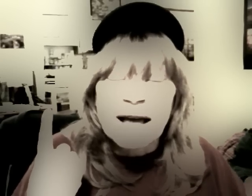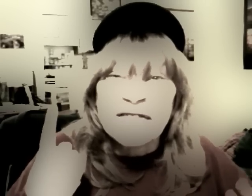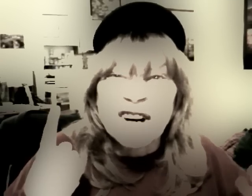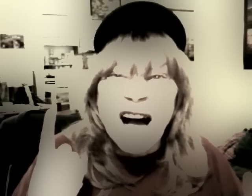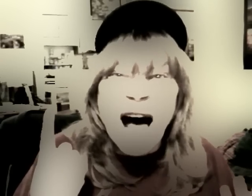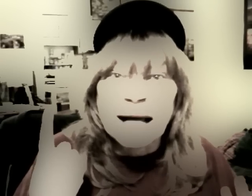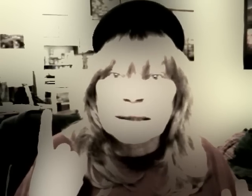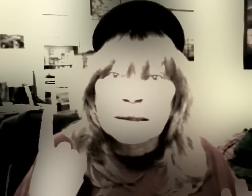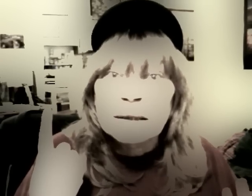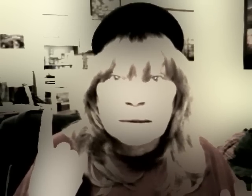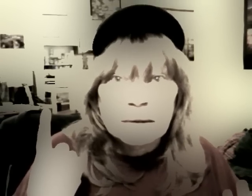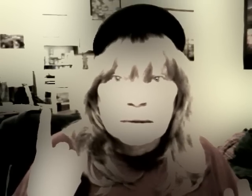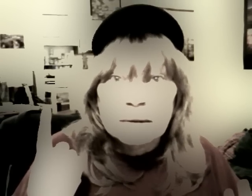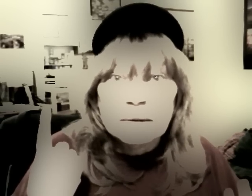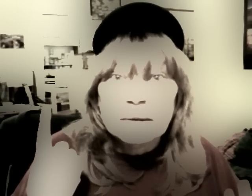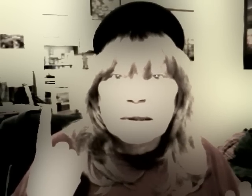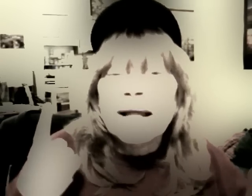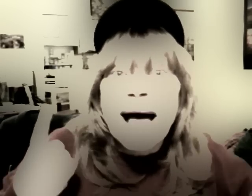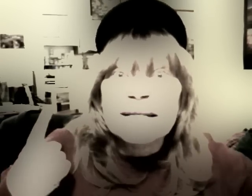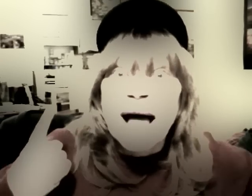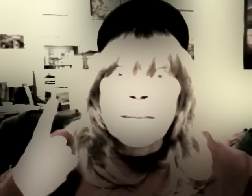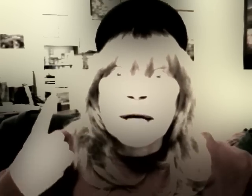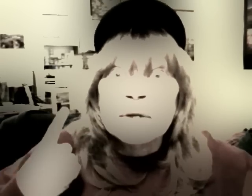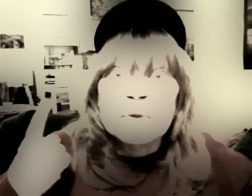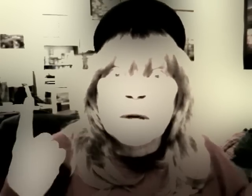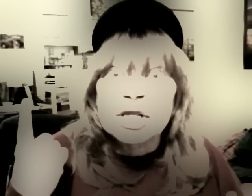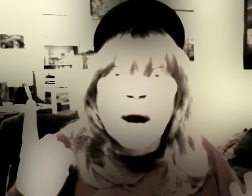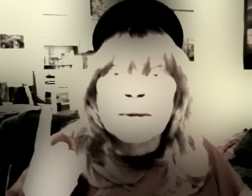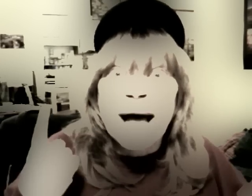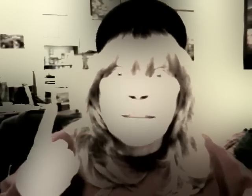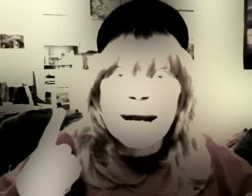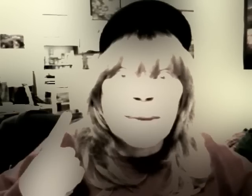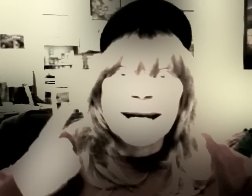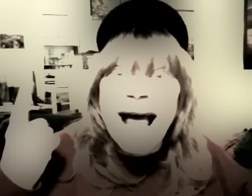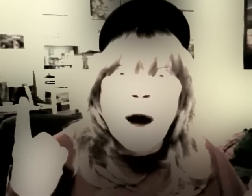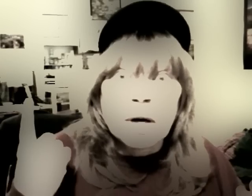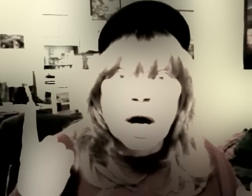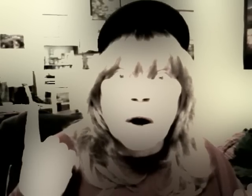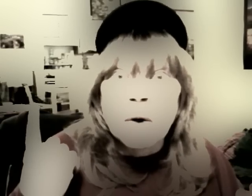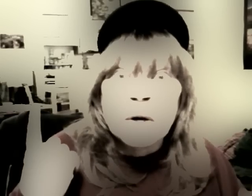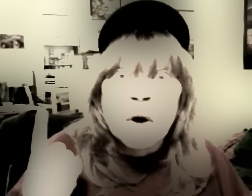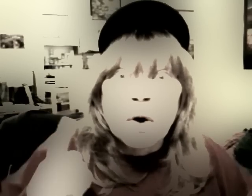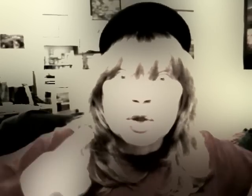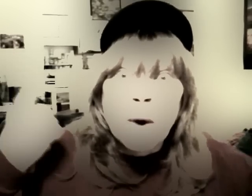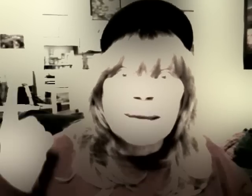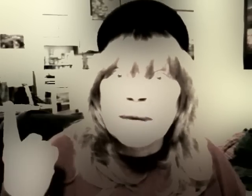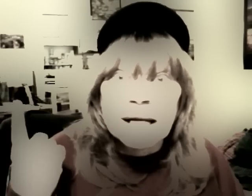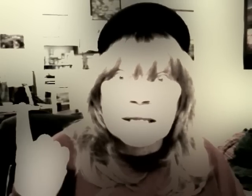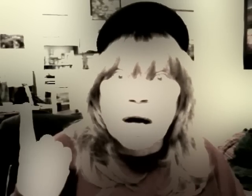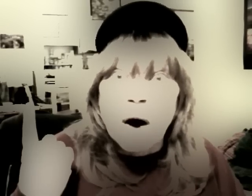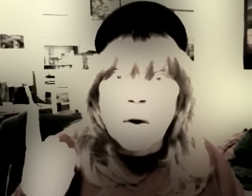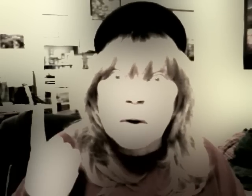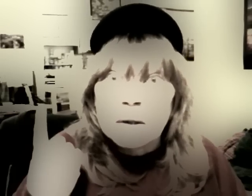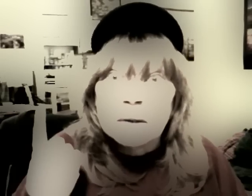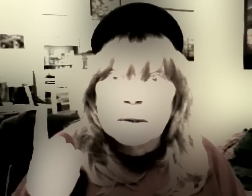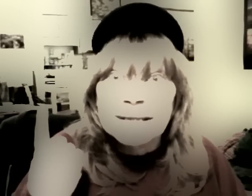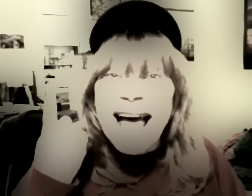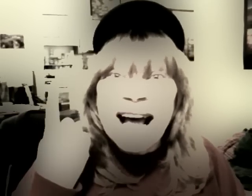I forgot the last time I used 1 John 1 9 might have been an hour ago. Or 20 minutes ago. Dad, I